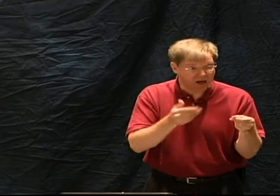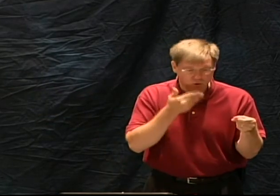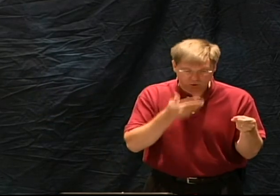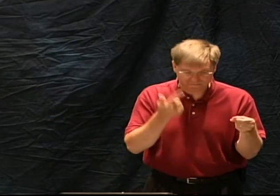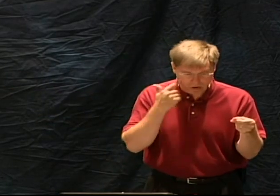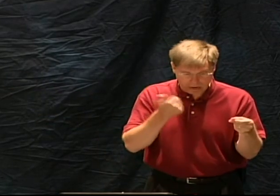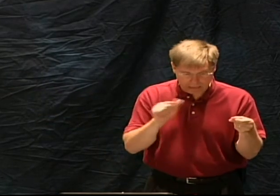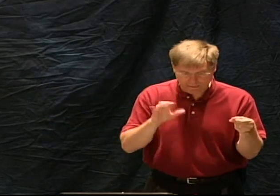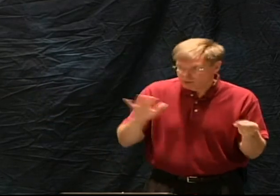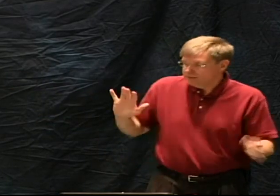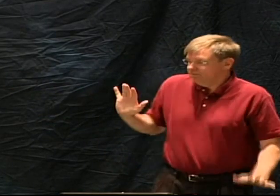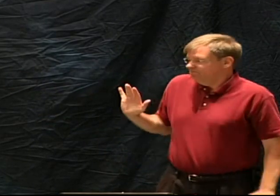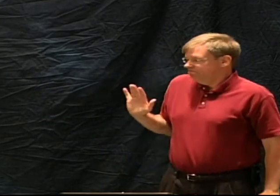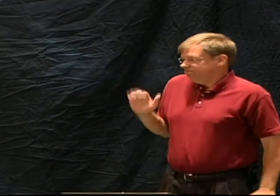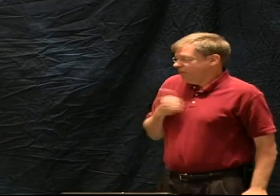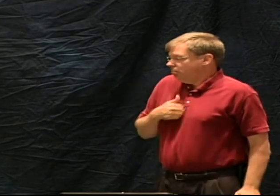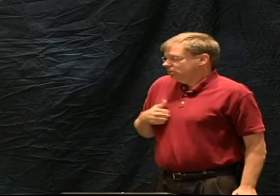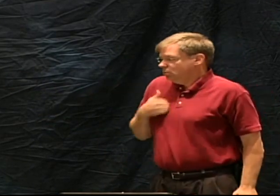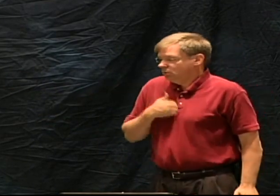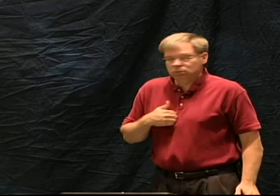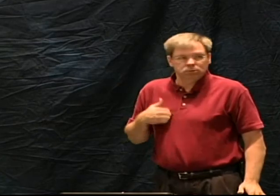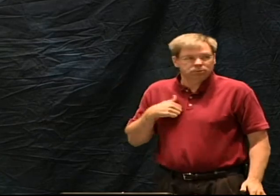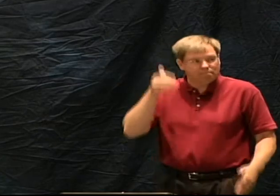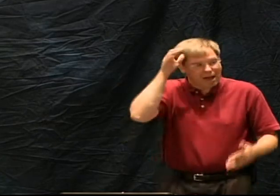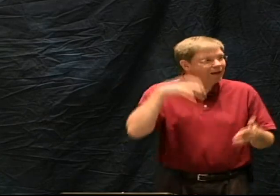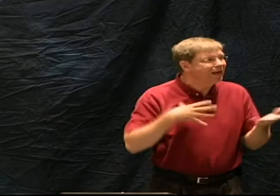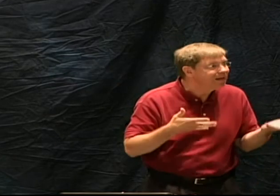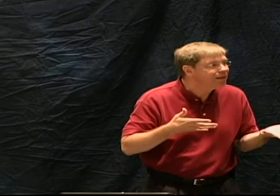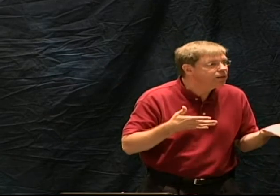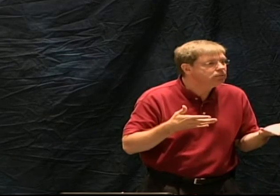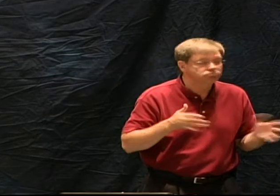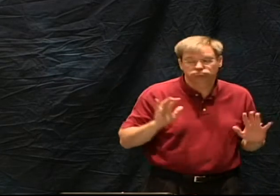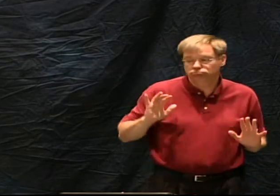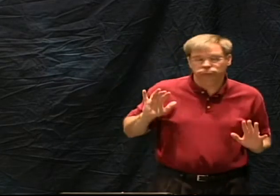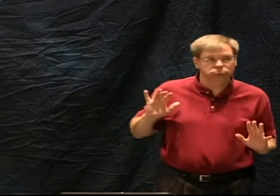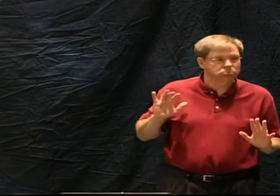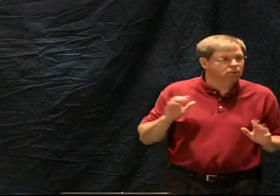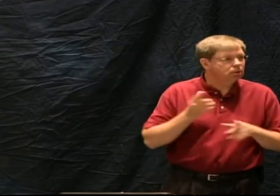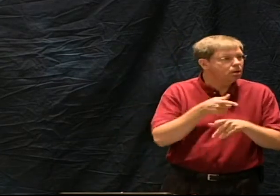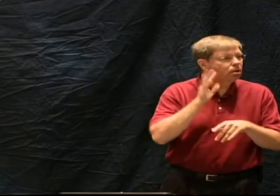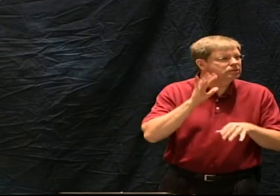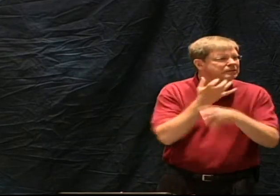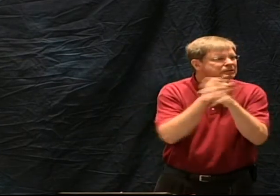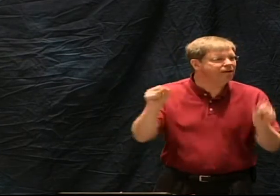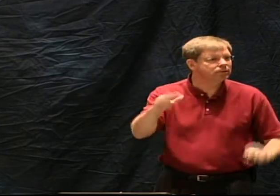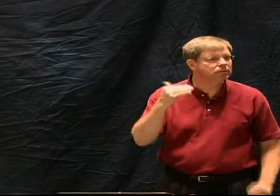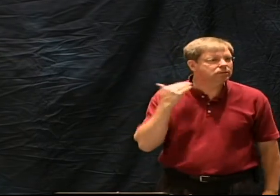amount. And you see the great difference just from one letter.